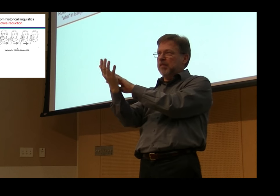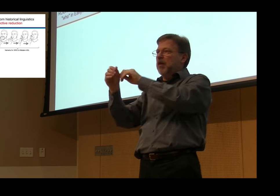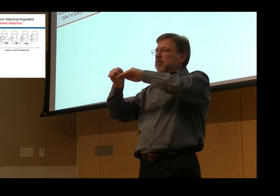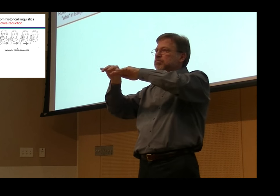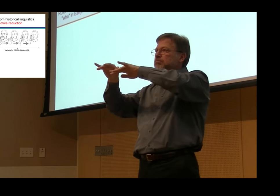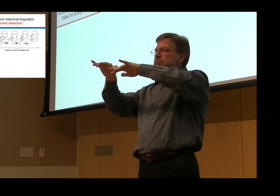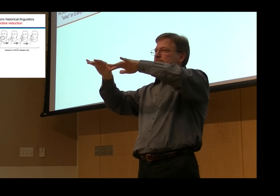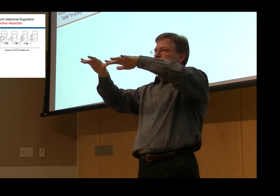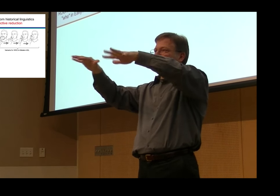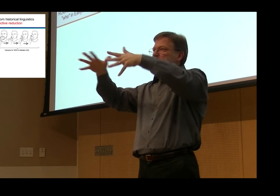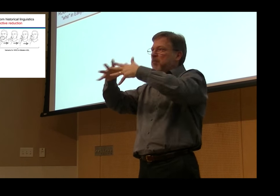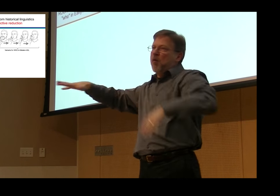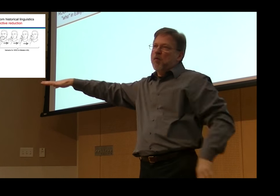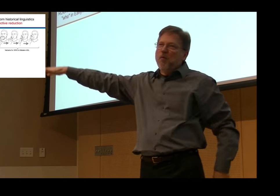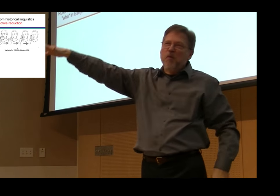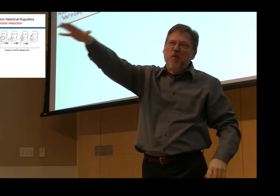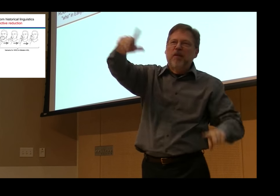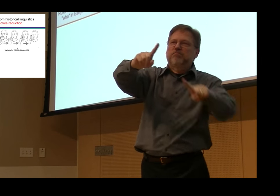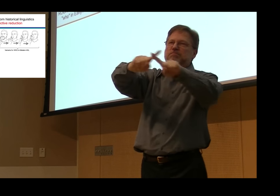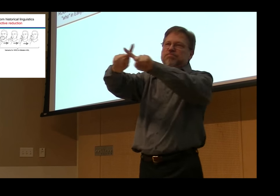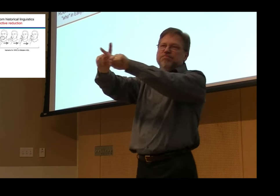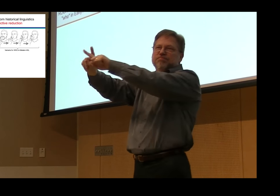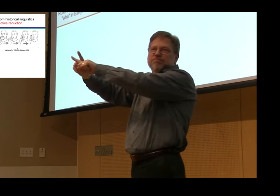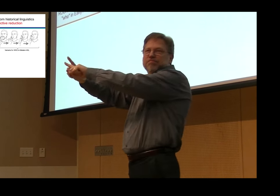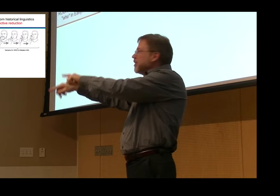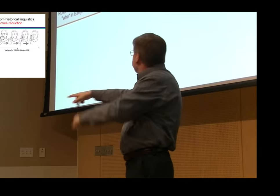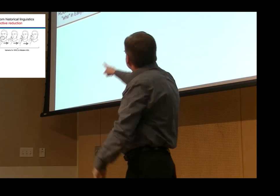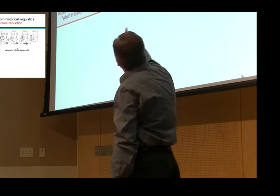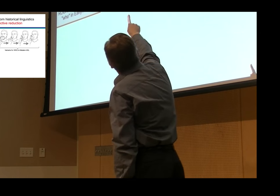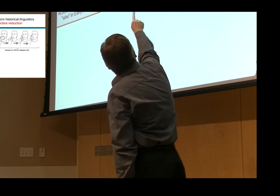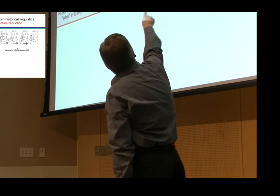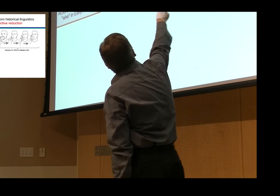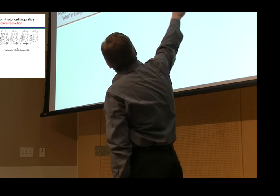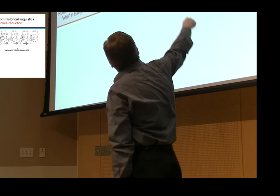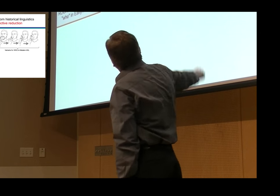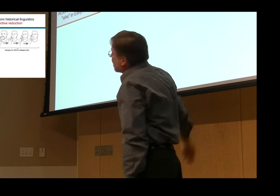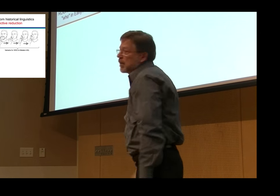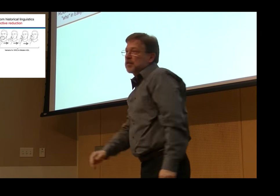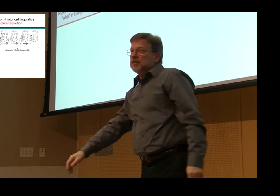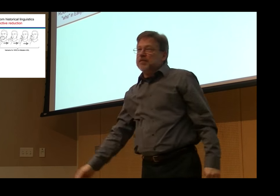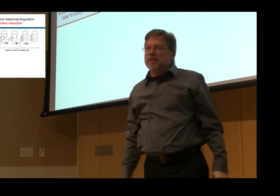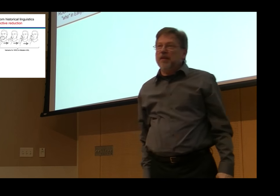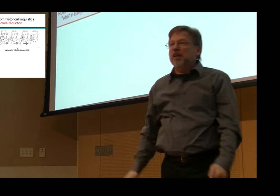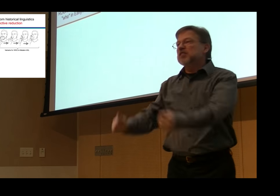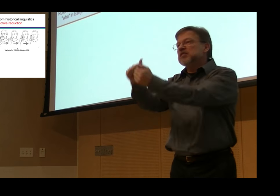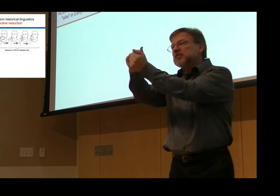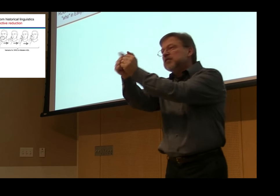of the sign who, that then is, of course, dispersed to other